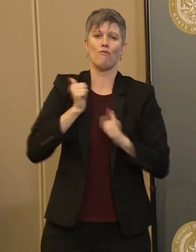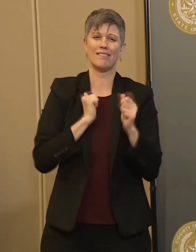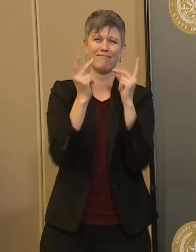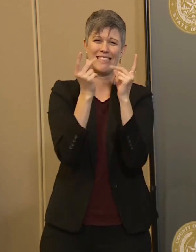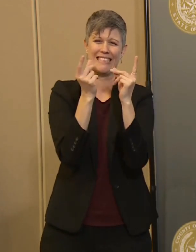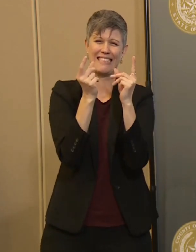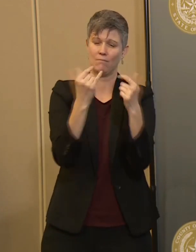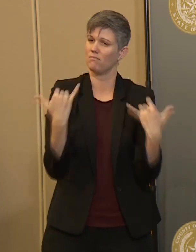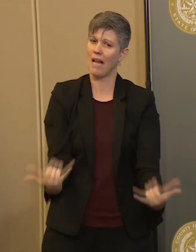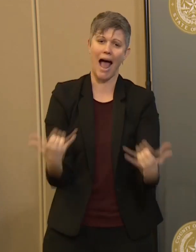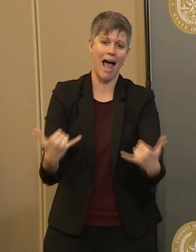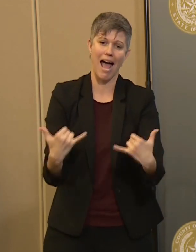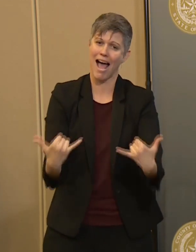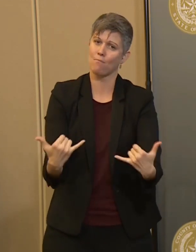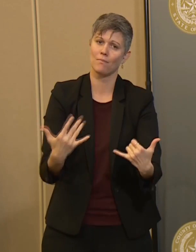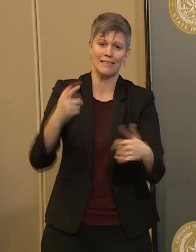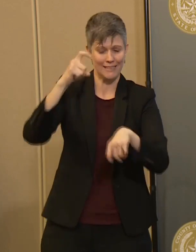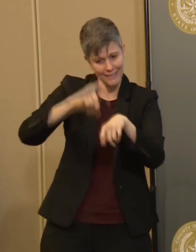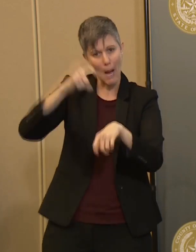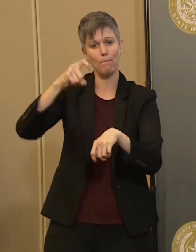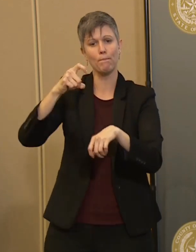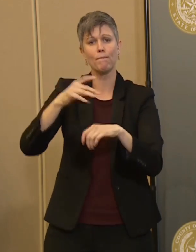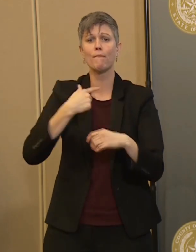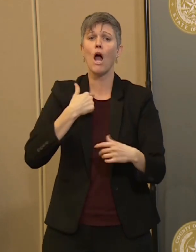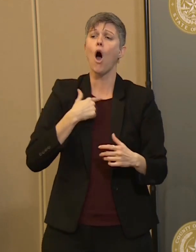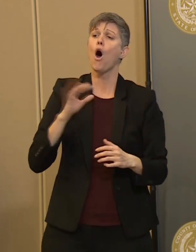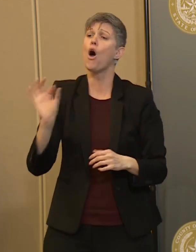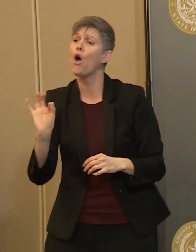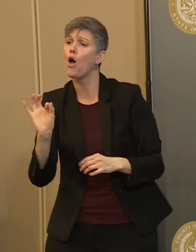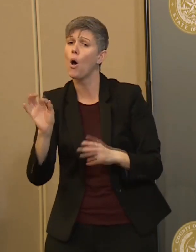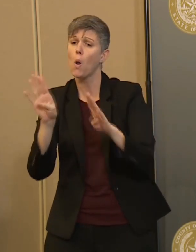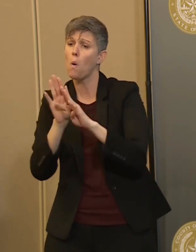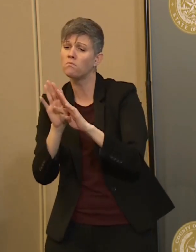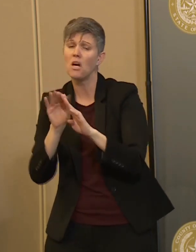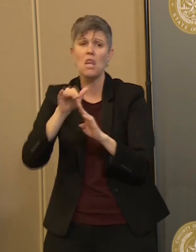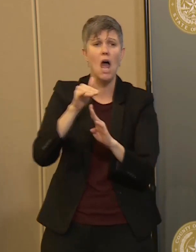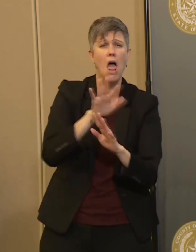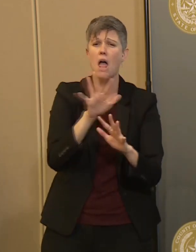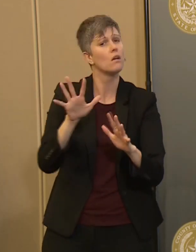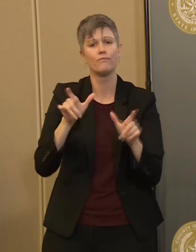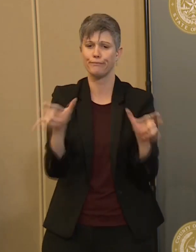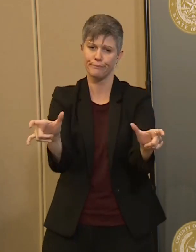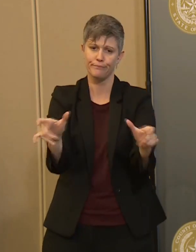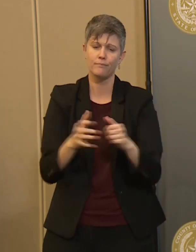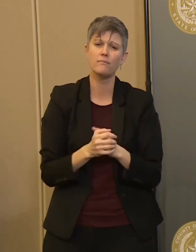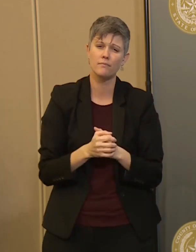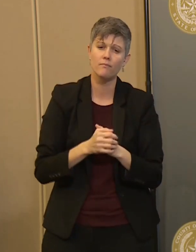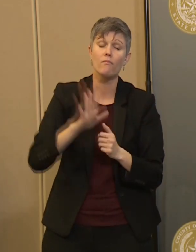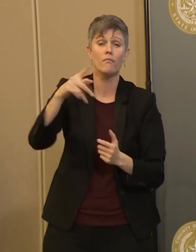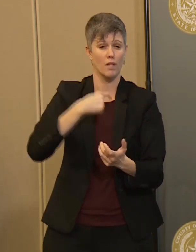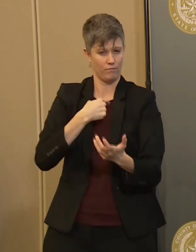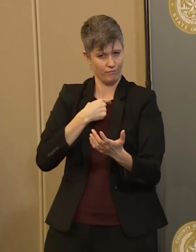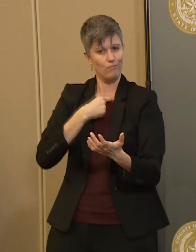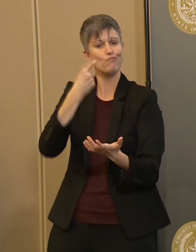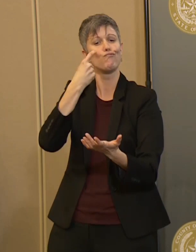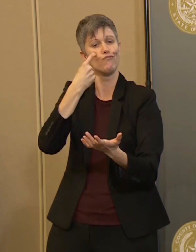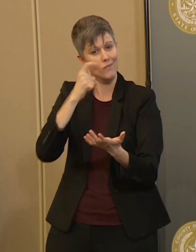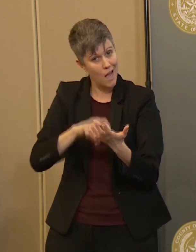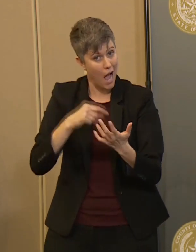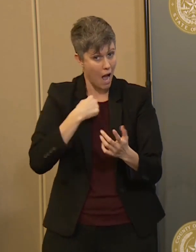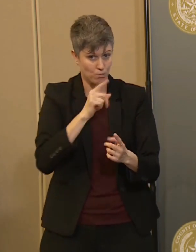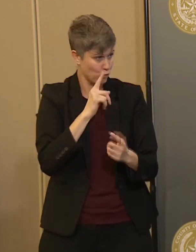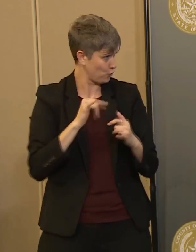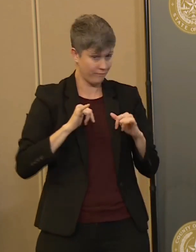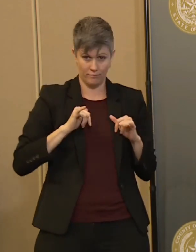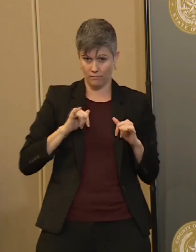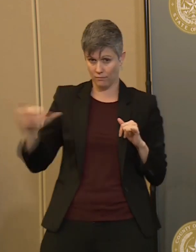What is changing, I believe, is recognition, and I think you see it in the number of